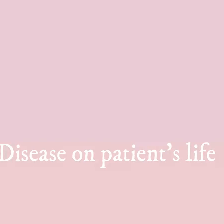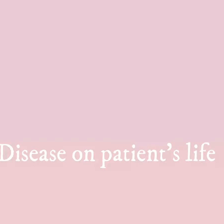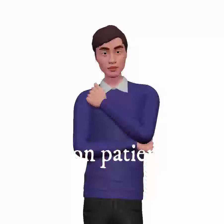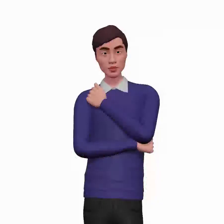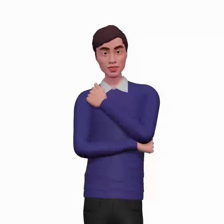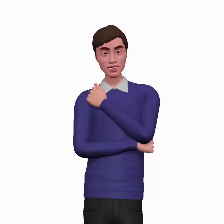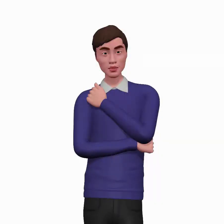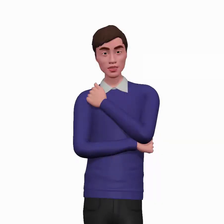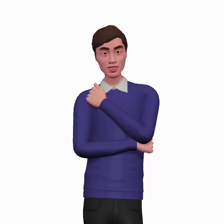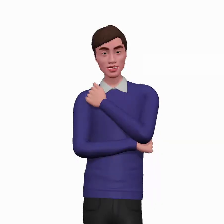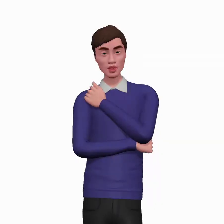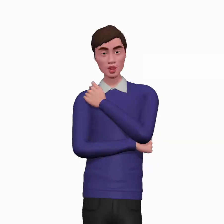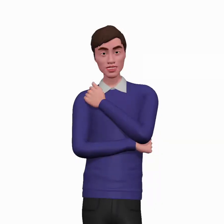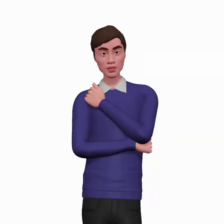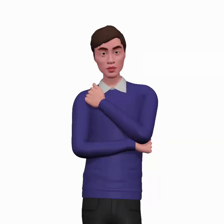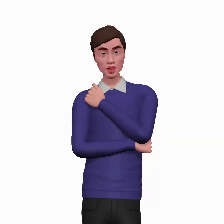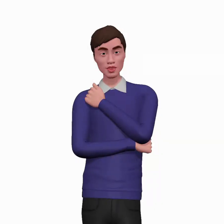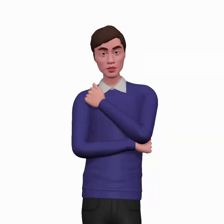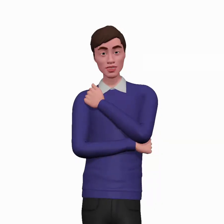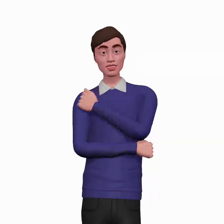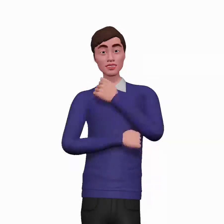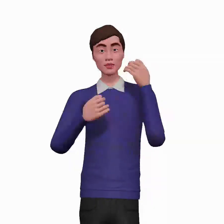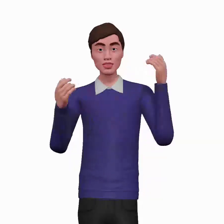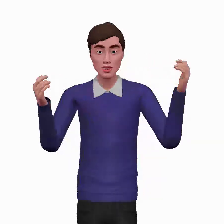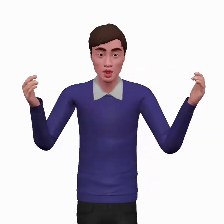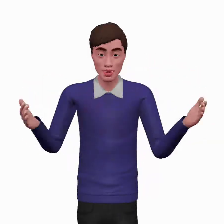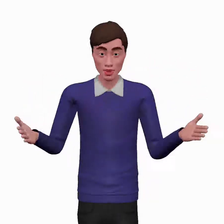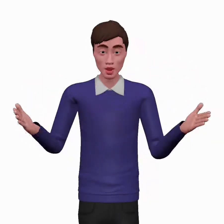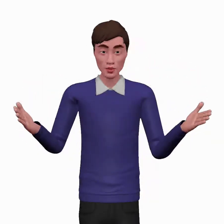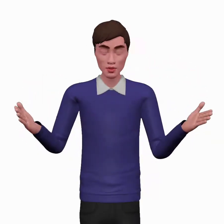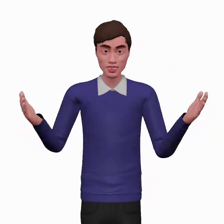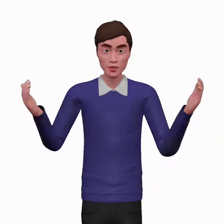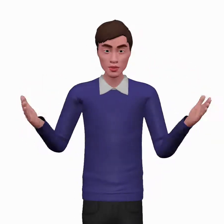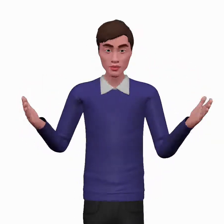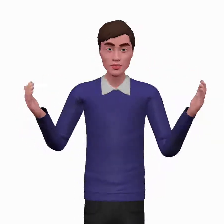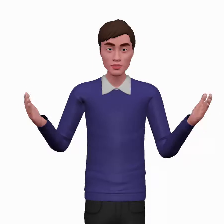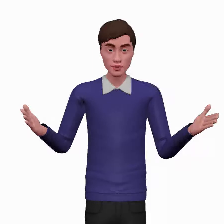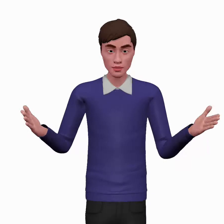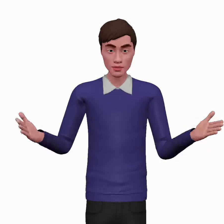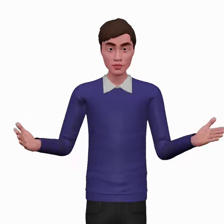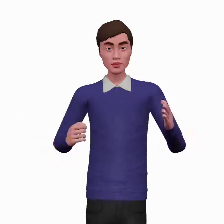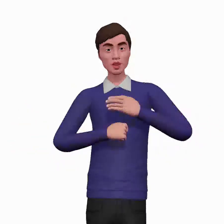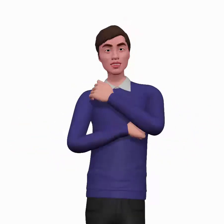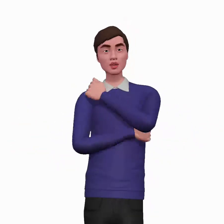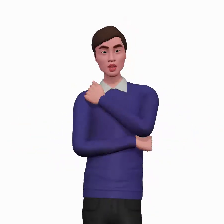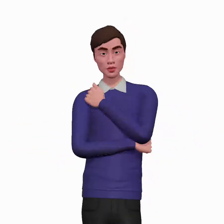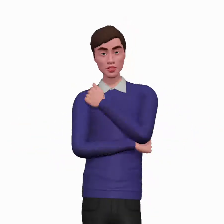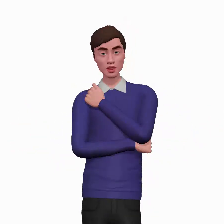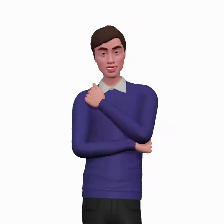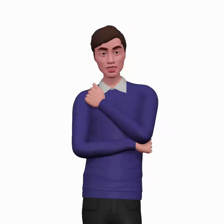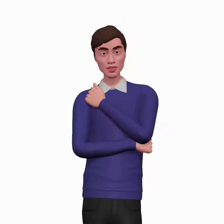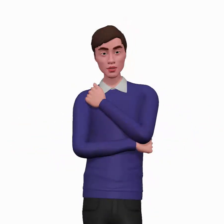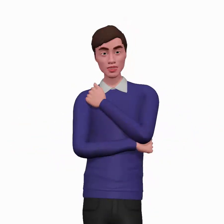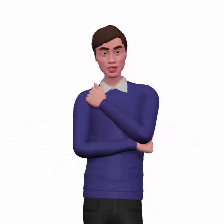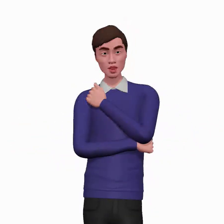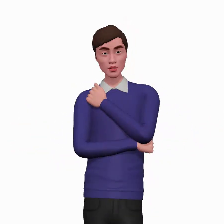Ask about impact of cough and this disease on patients' quality of life. Does this disease interfering with daily